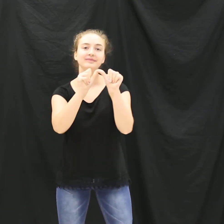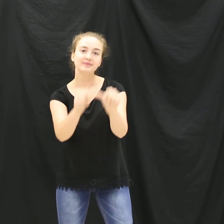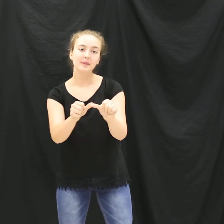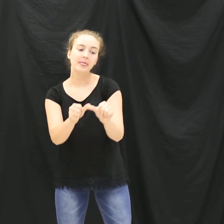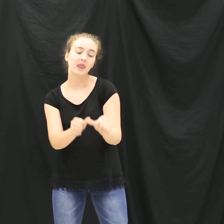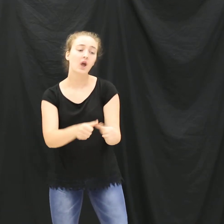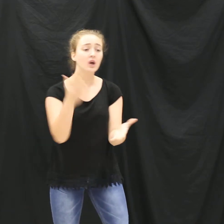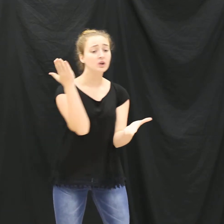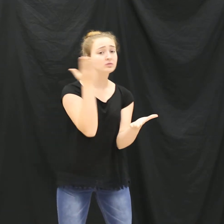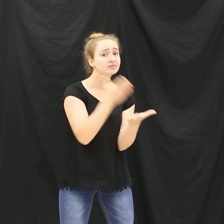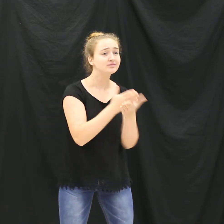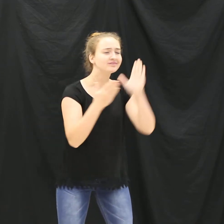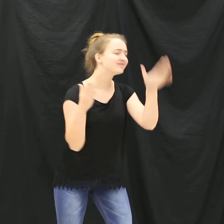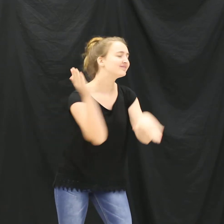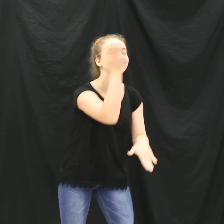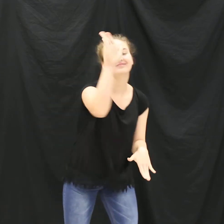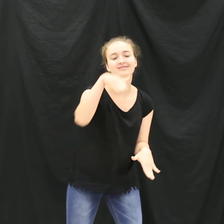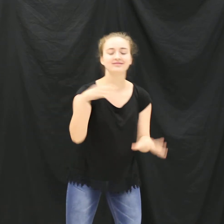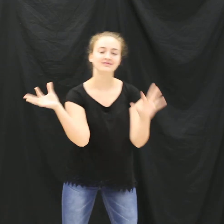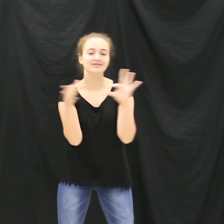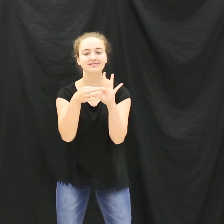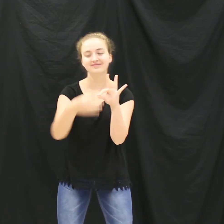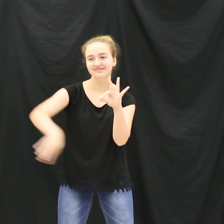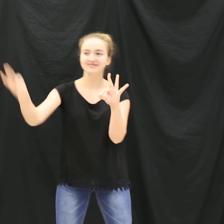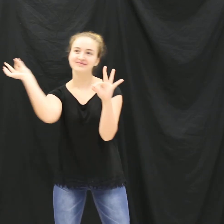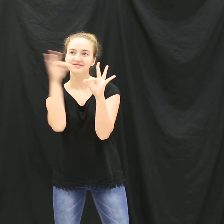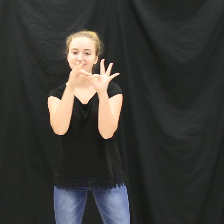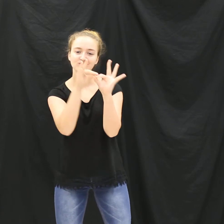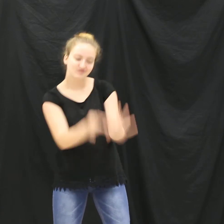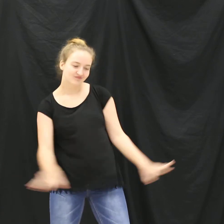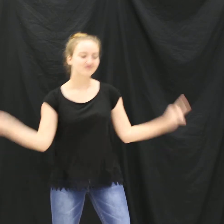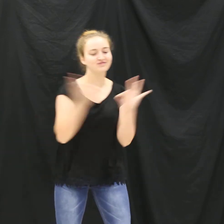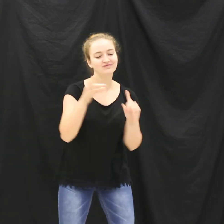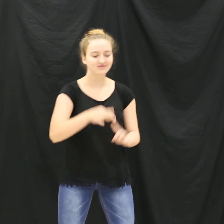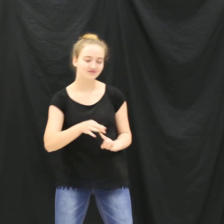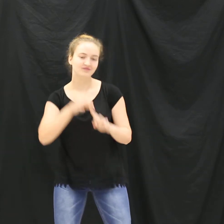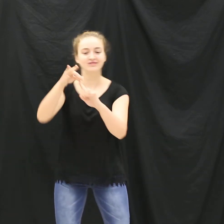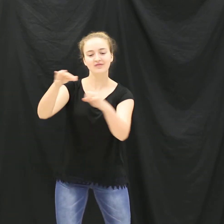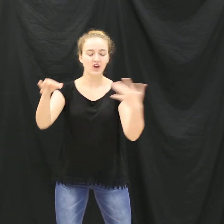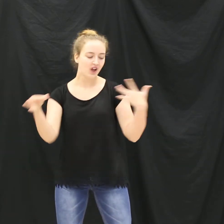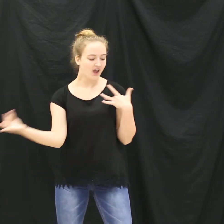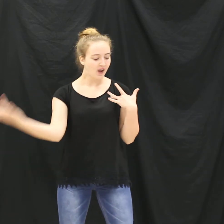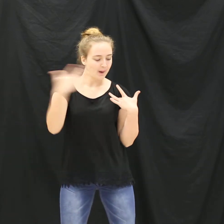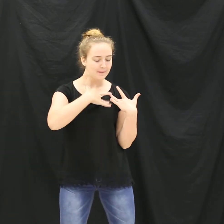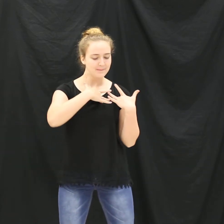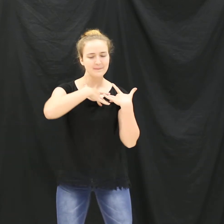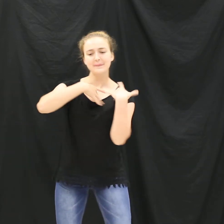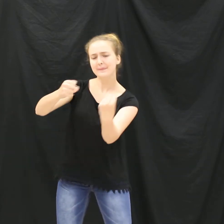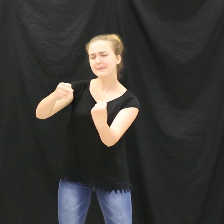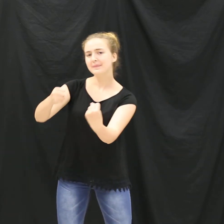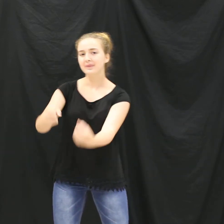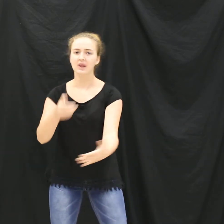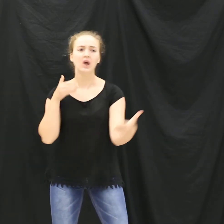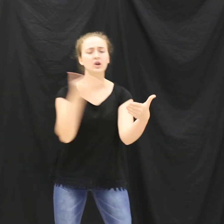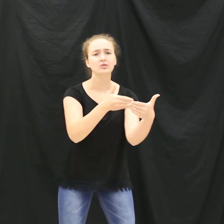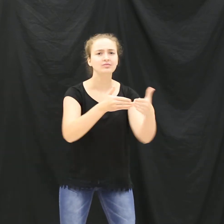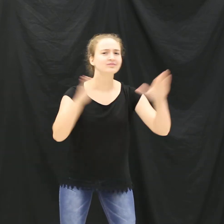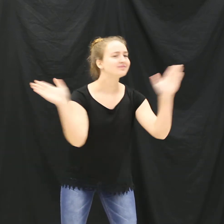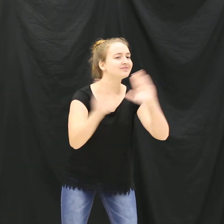I'm comin' Ain't no stoppin', it's now I love that song Whenever it comes on, makes me feel strong I thought I